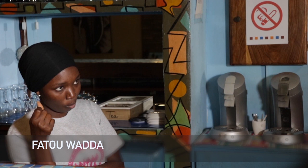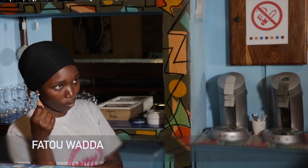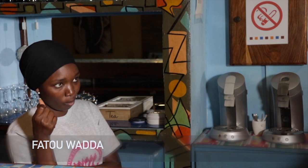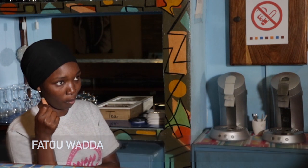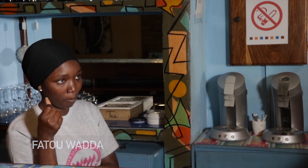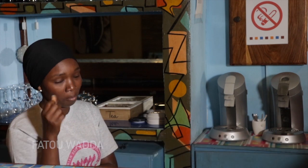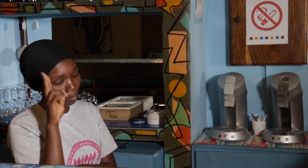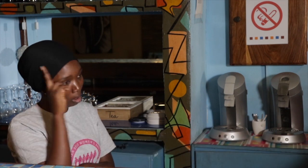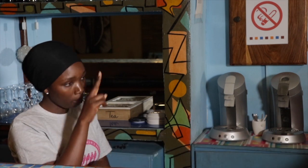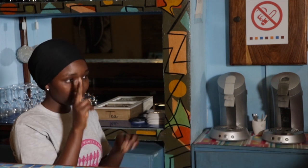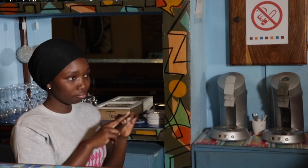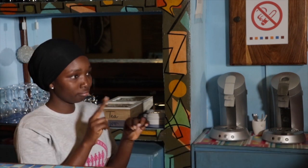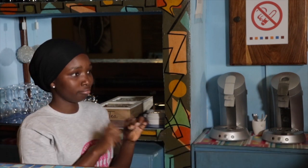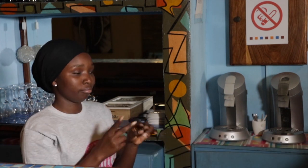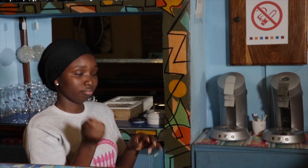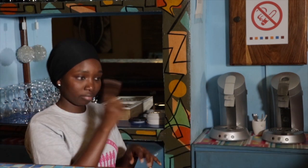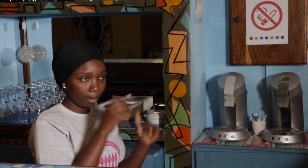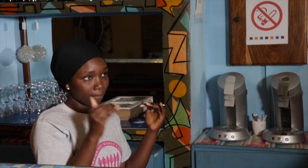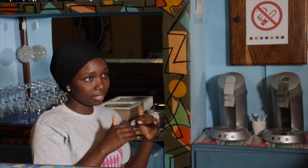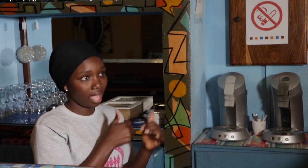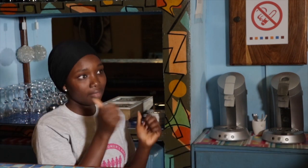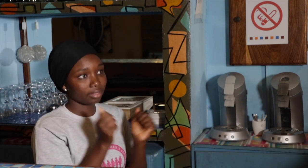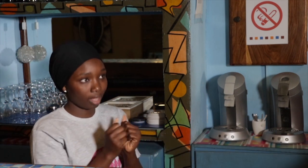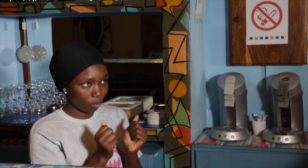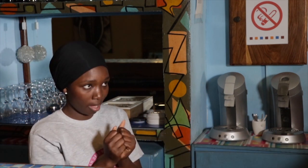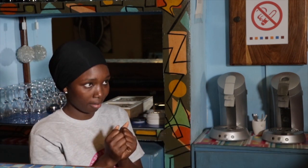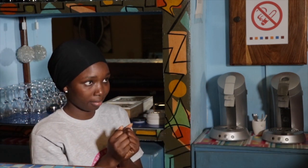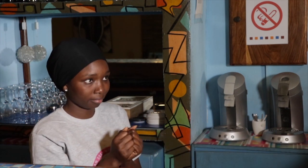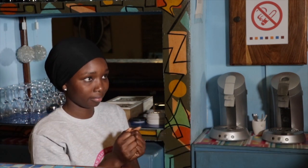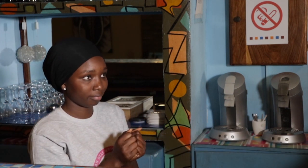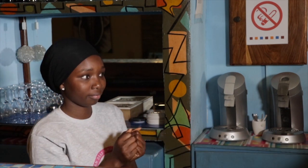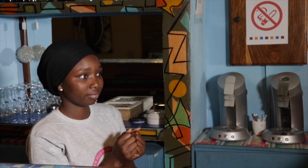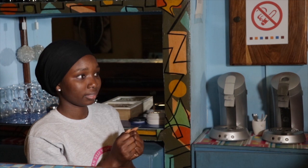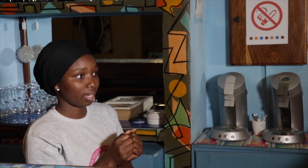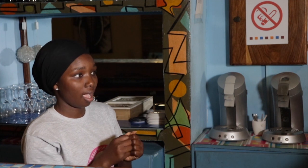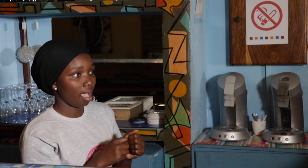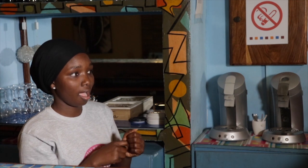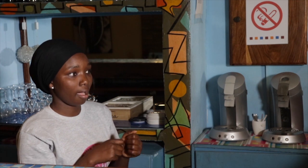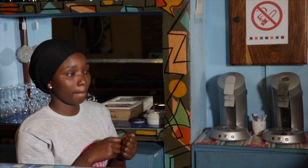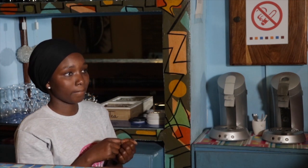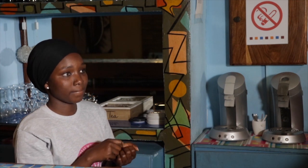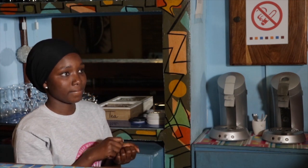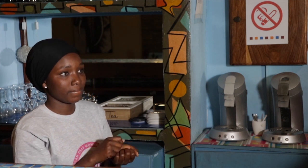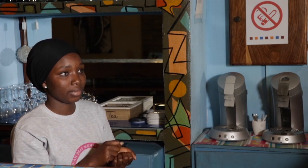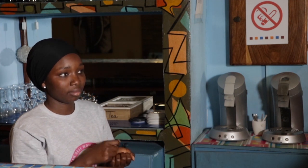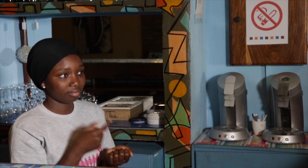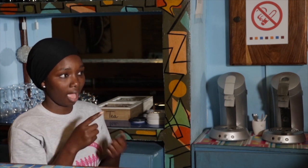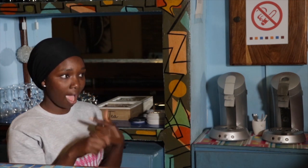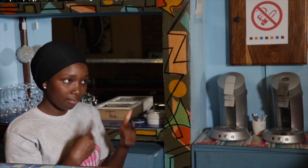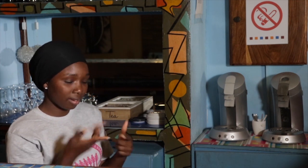schooling, I was not having work, I was only sitting at home and visiting Deaf friends. I